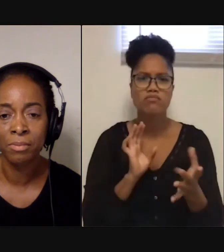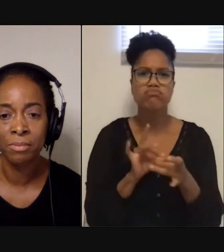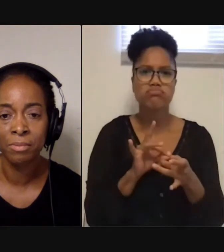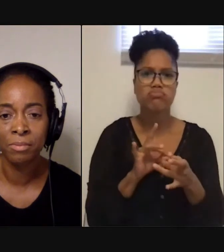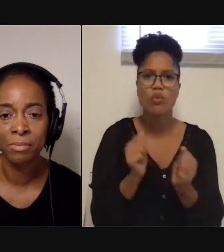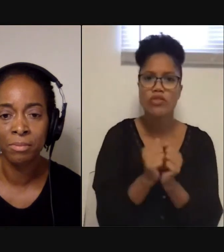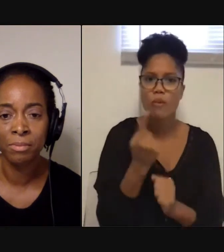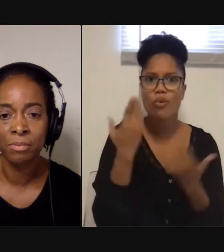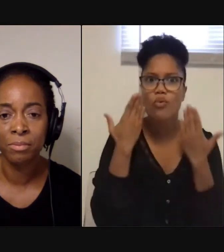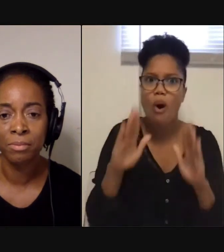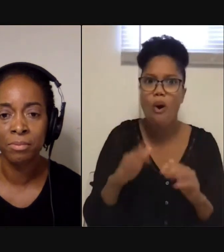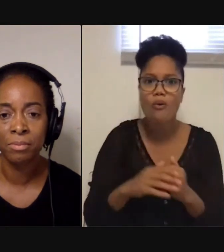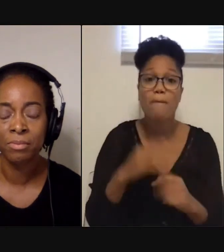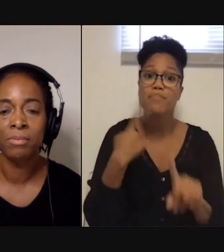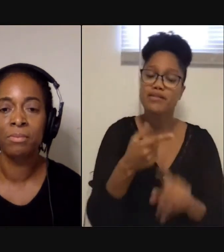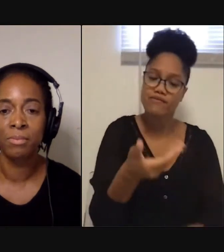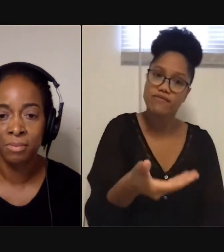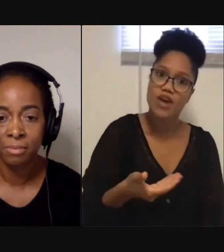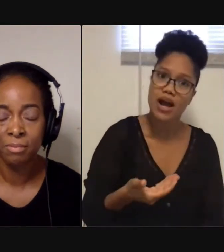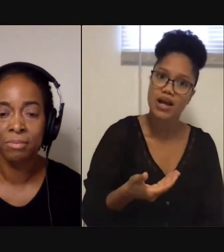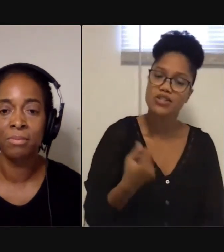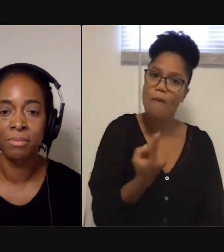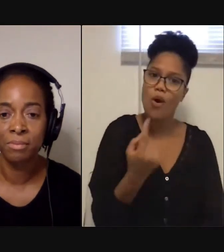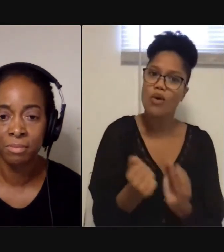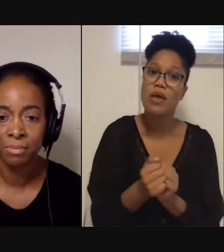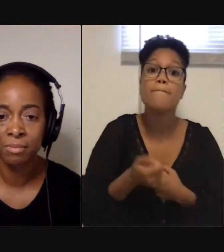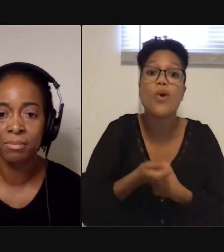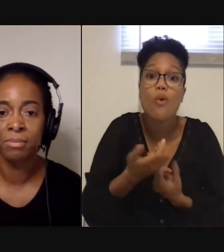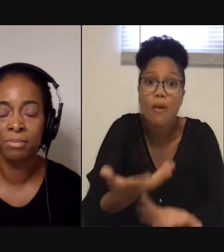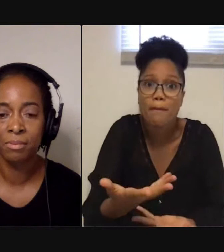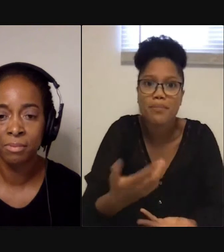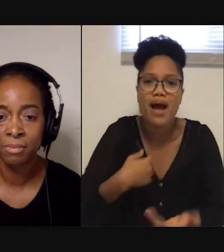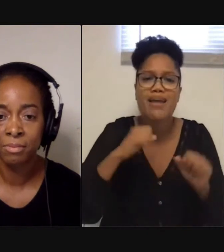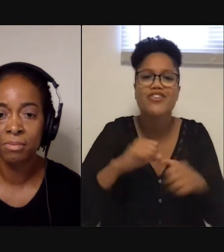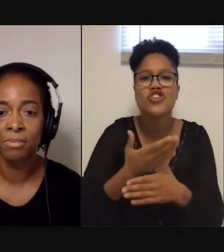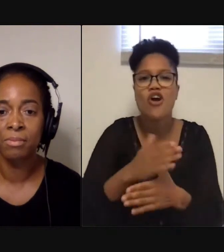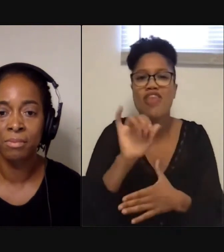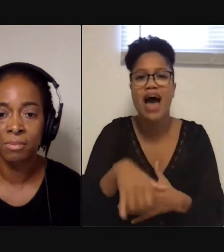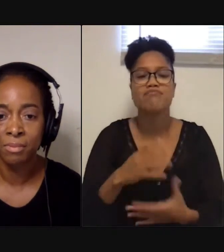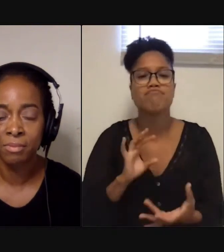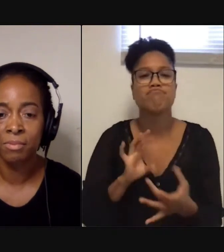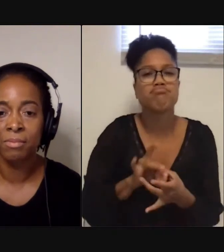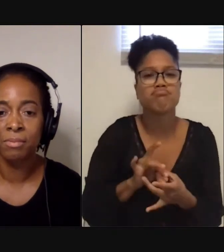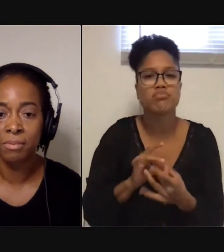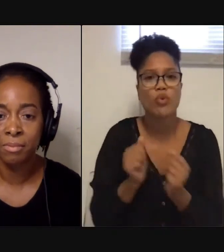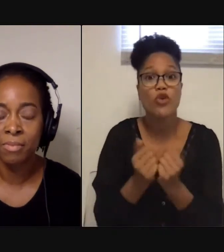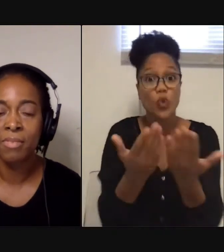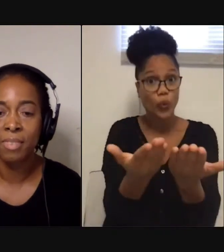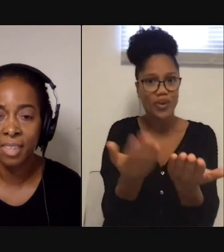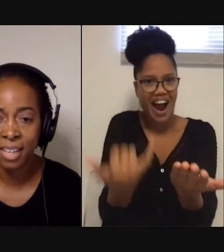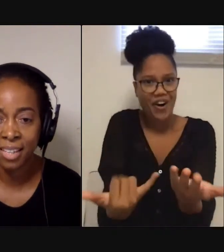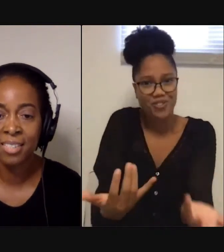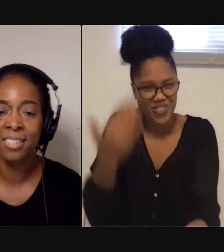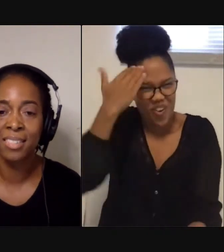And then to invite people in, in the form of a poem, you know what I mean? I get to share that intimacy with you now, you know what I